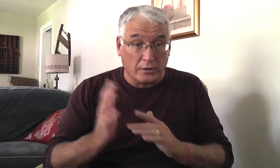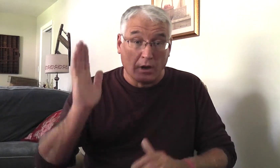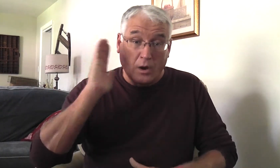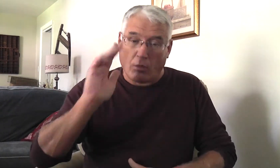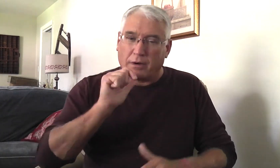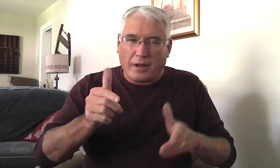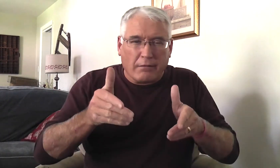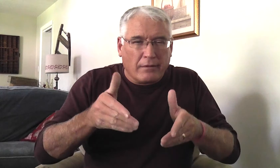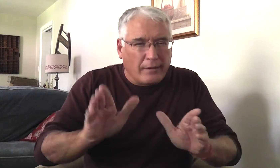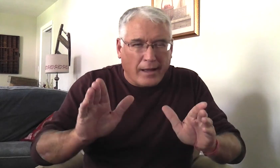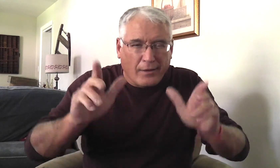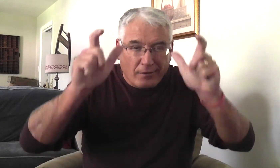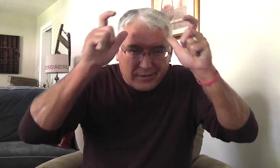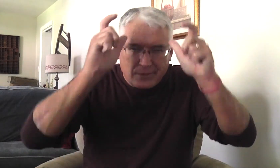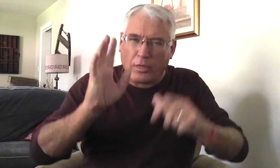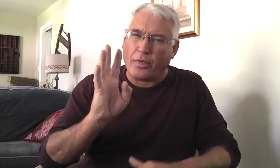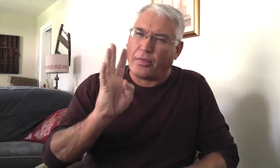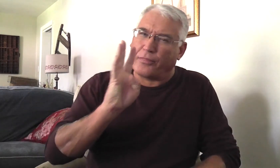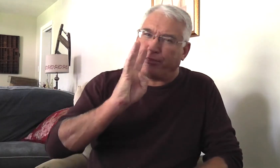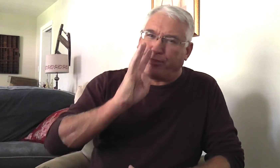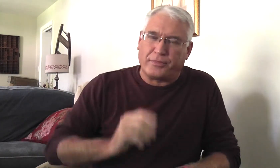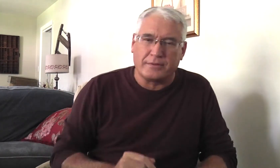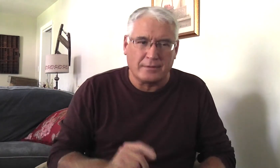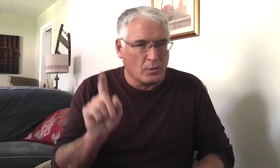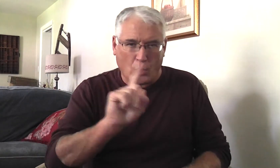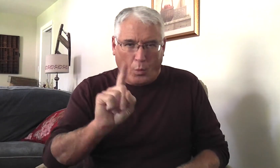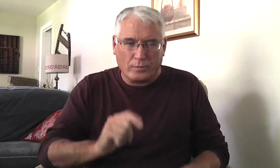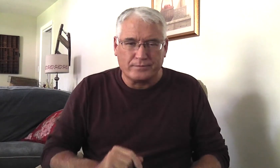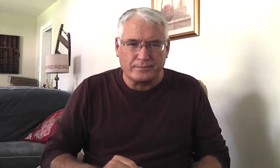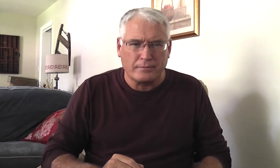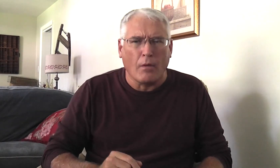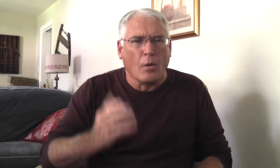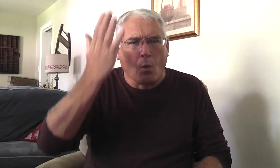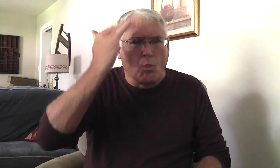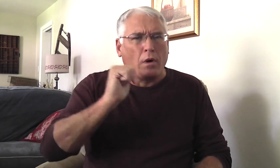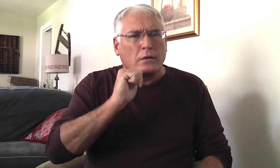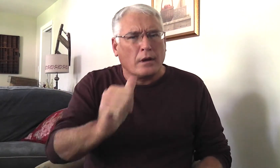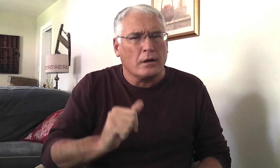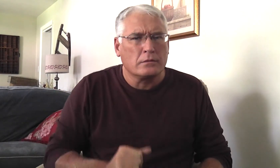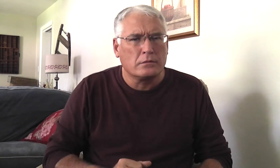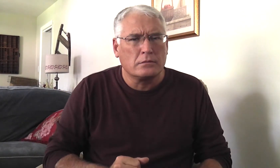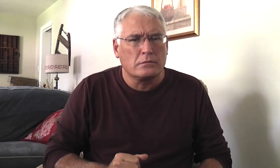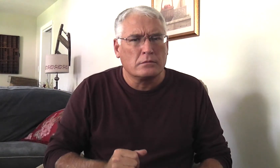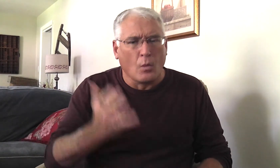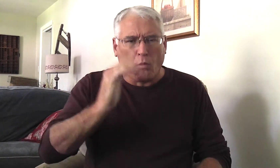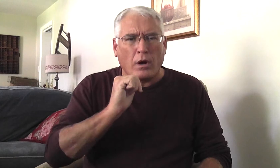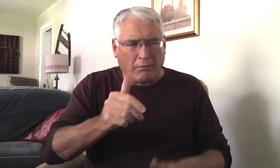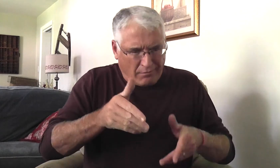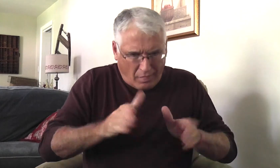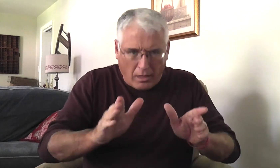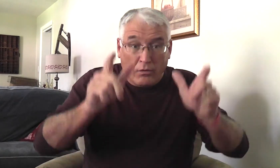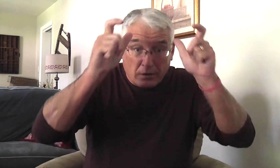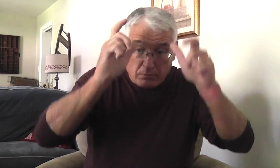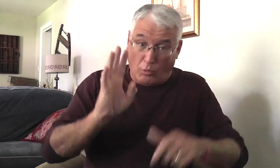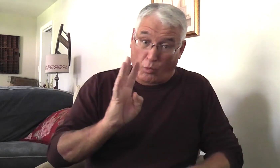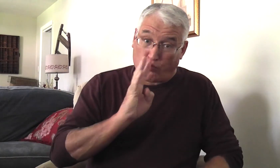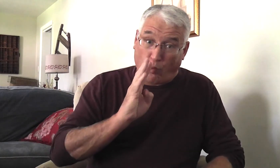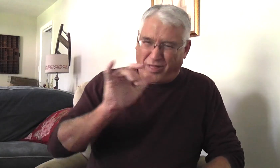Jesus, he was not going to allow the demon to speak. No. Why not, though? Well, it was